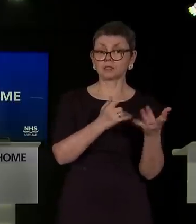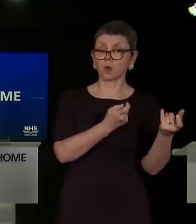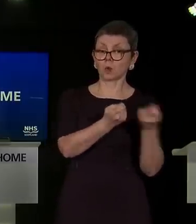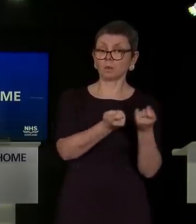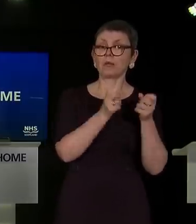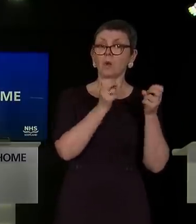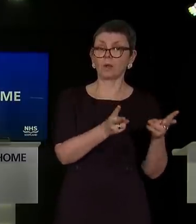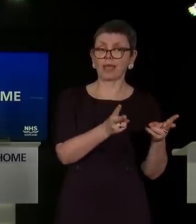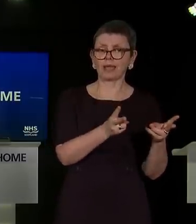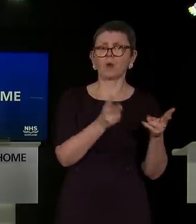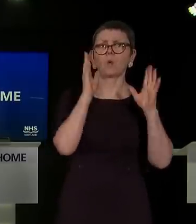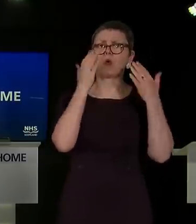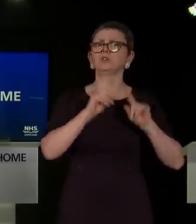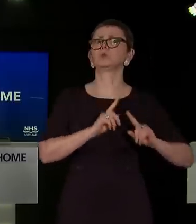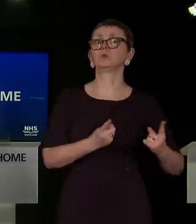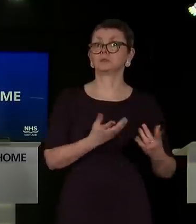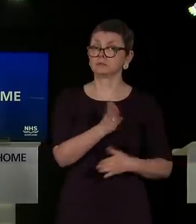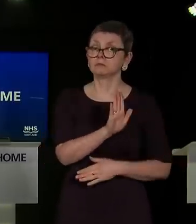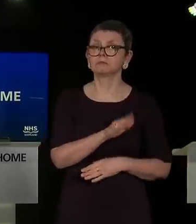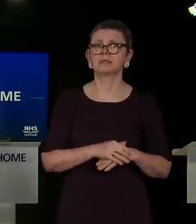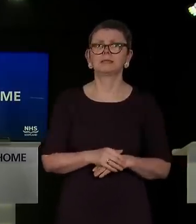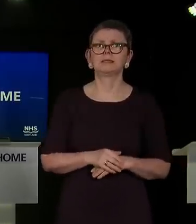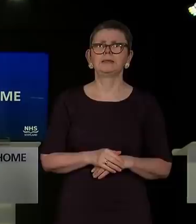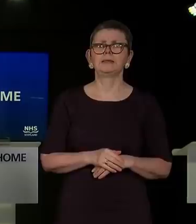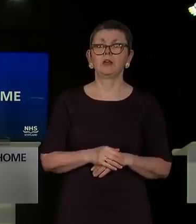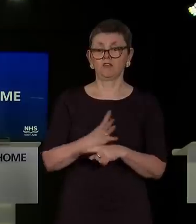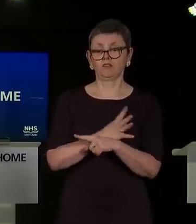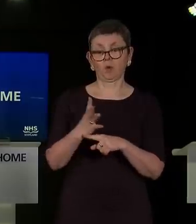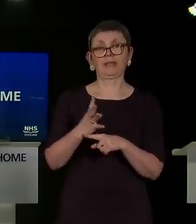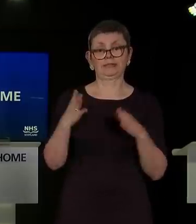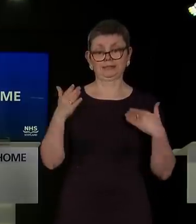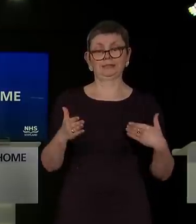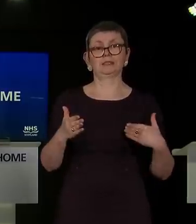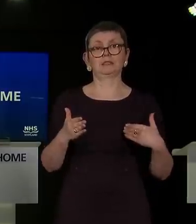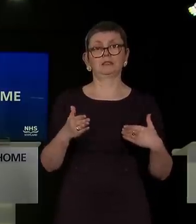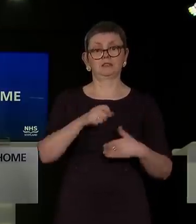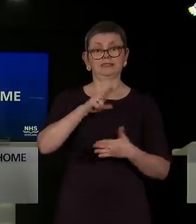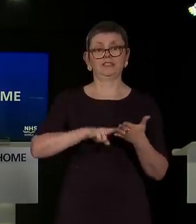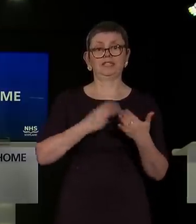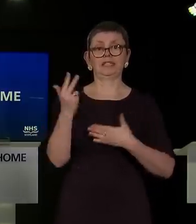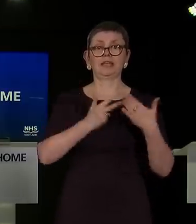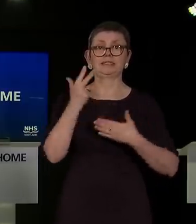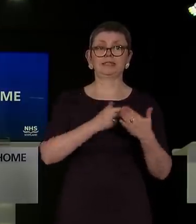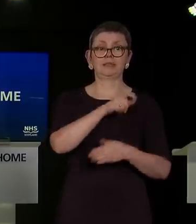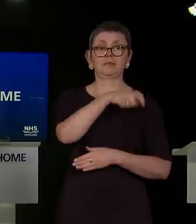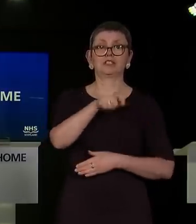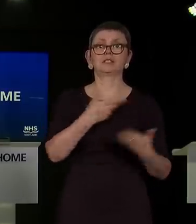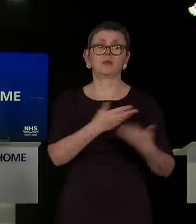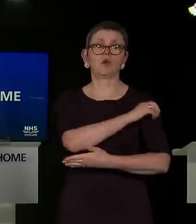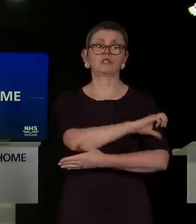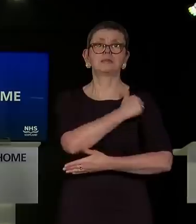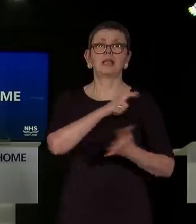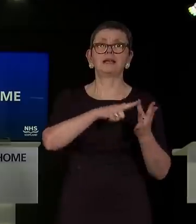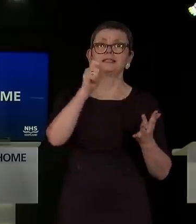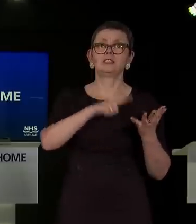overwhelmed in the way we feared it would be. In the last four weeks, the number of COVID-19 patients in intensive care has fallen by